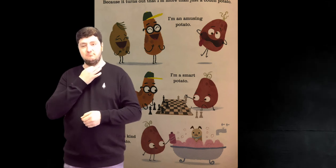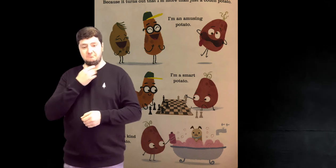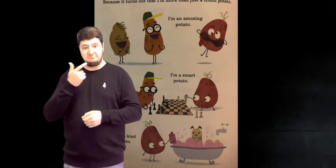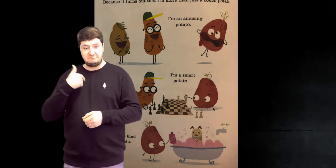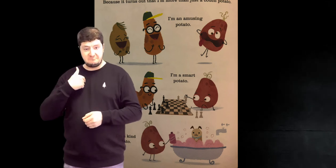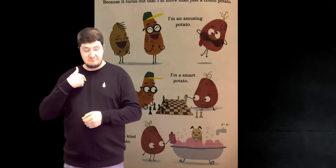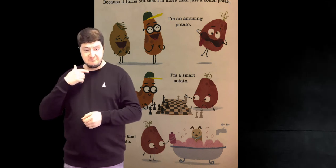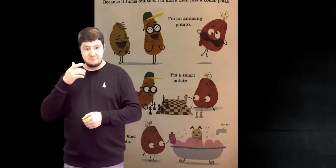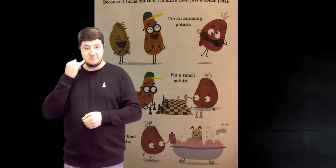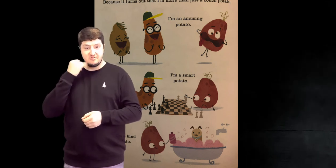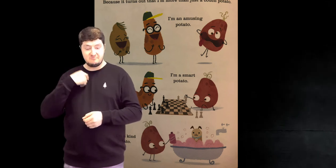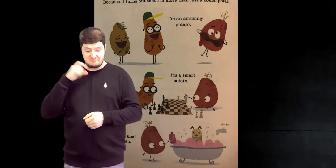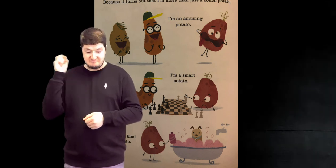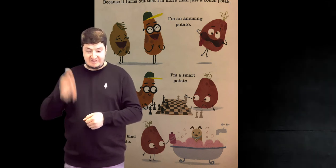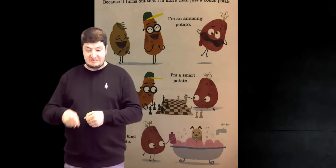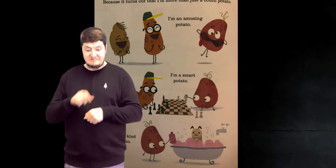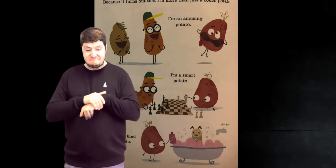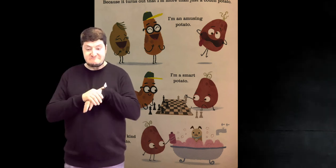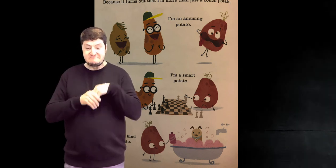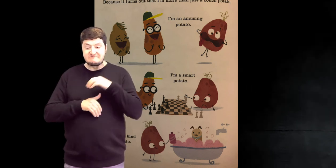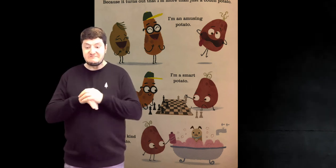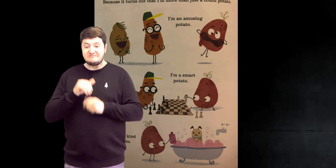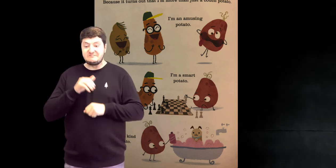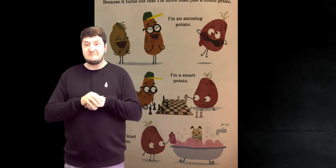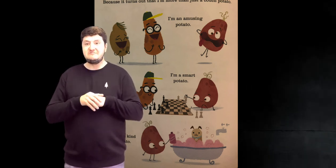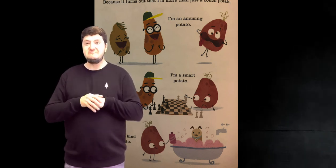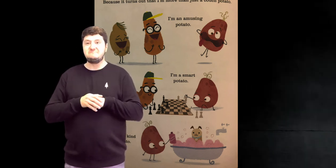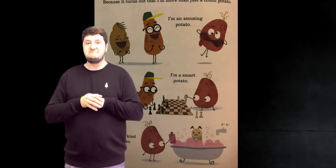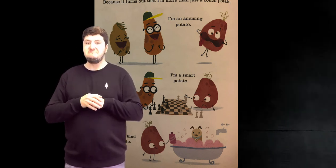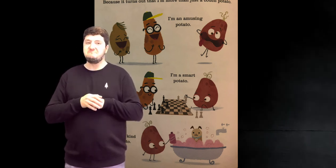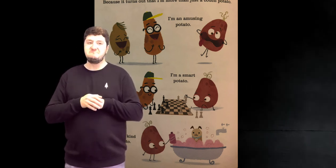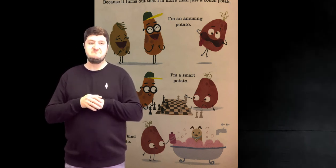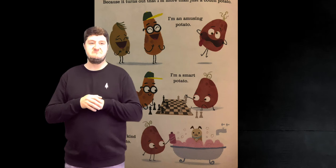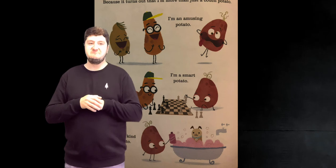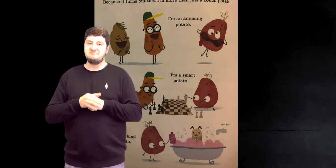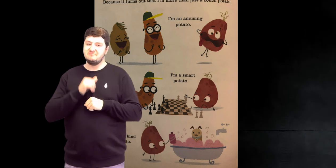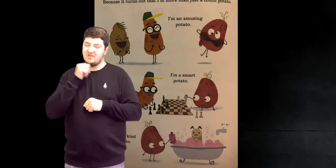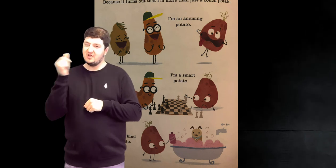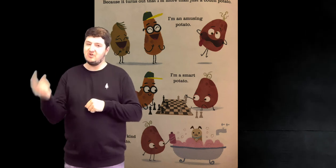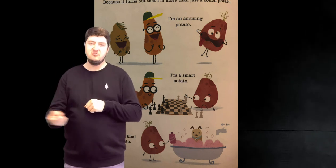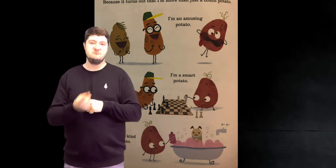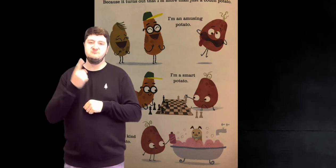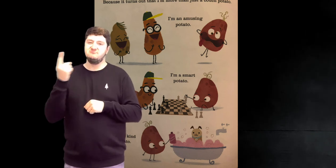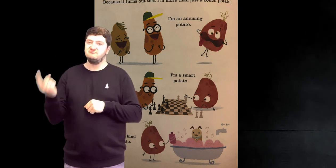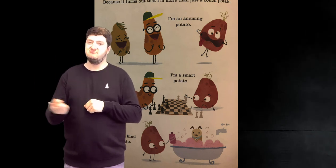It makes me wonder What if I don't always need To be totally comfortable